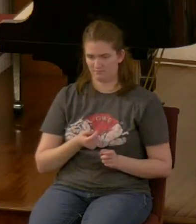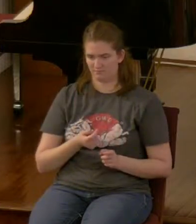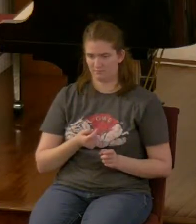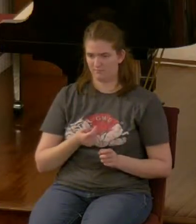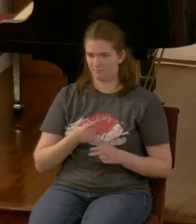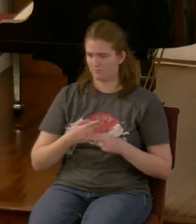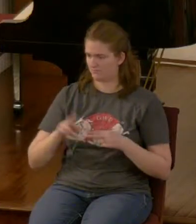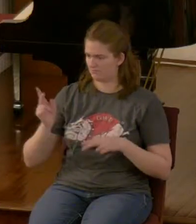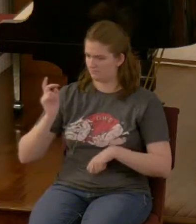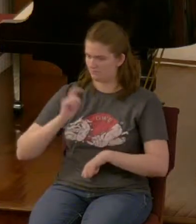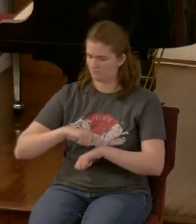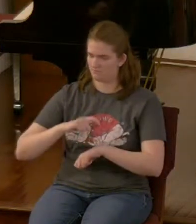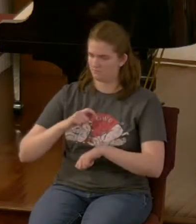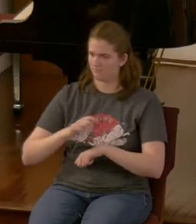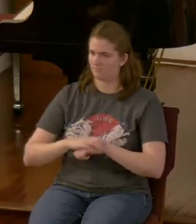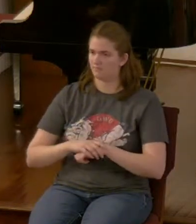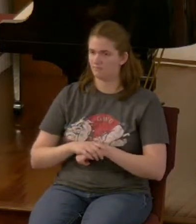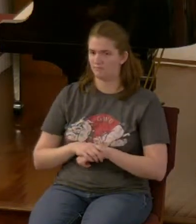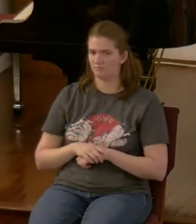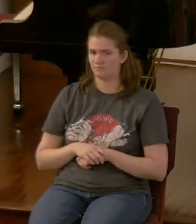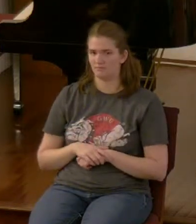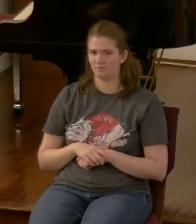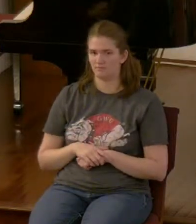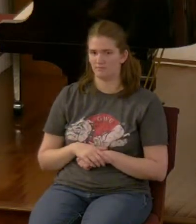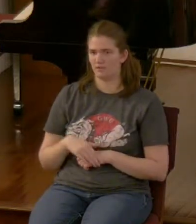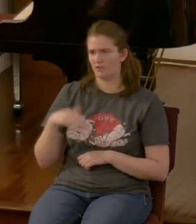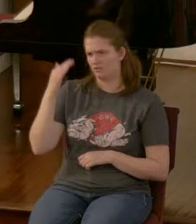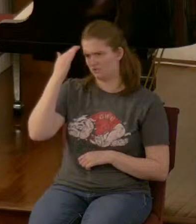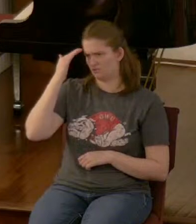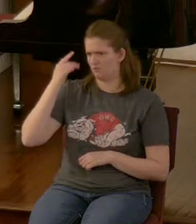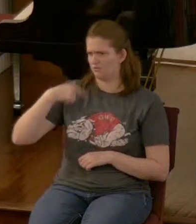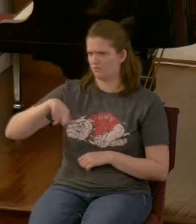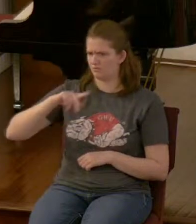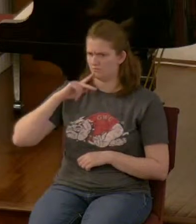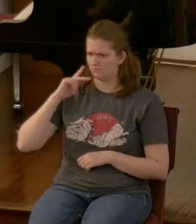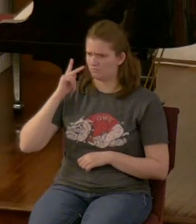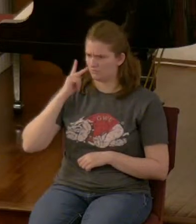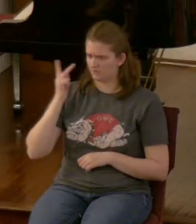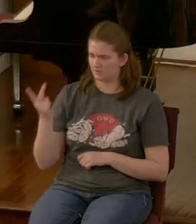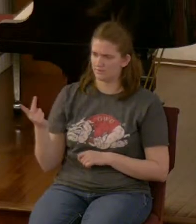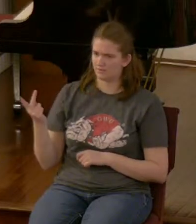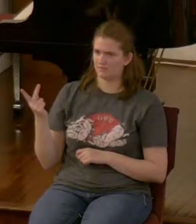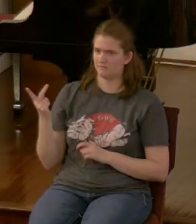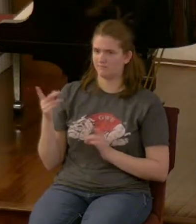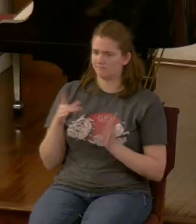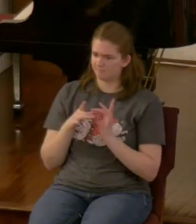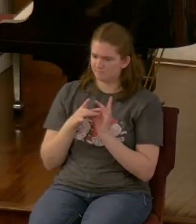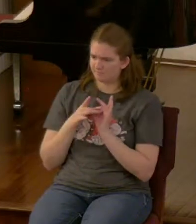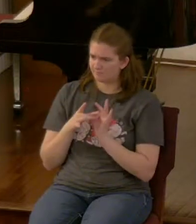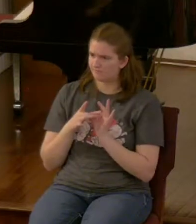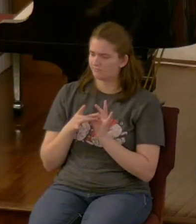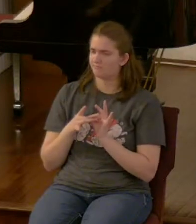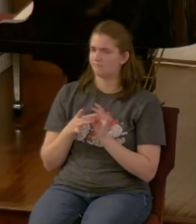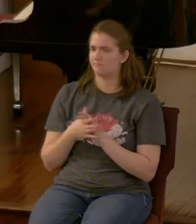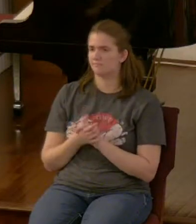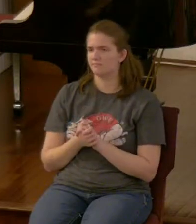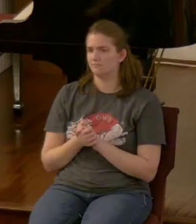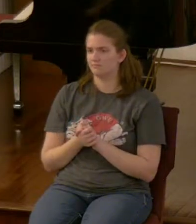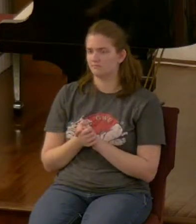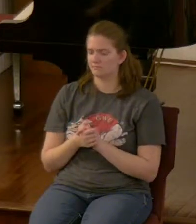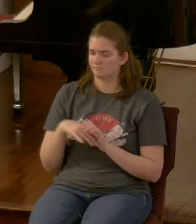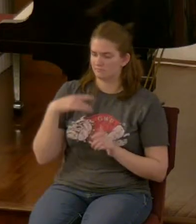can you see the well I know we've talked about this but you see the relation between what Daniel was seeing